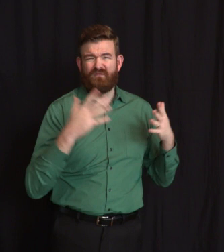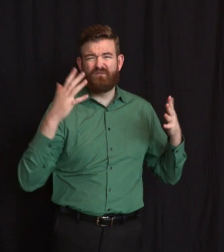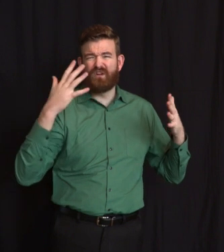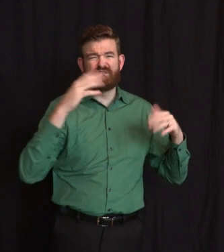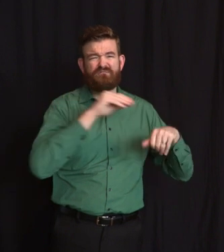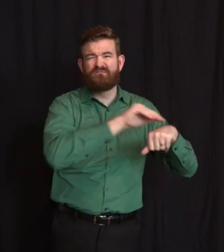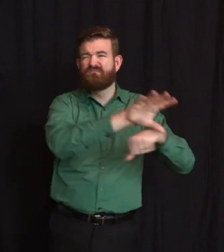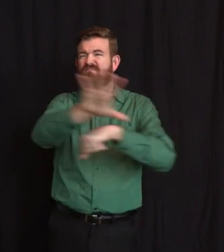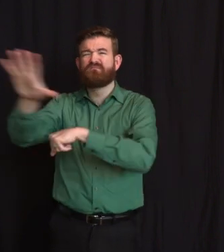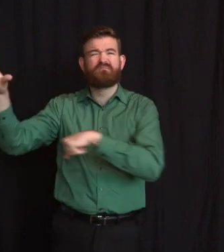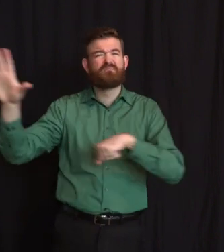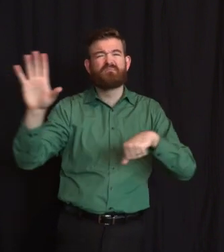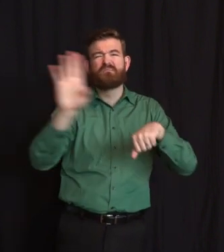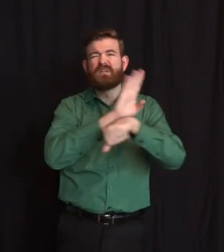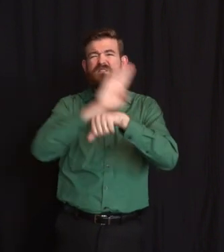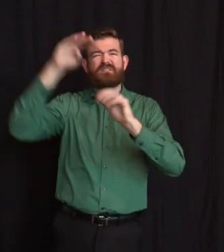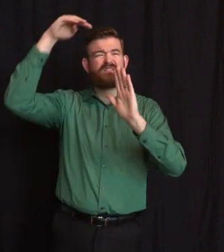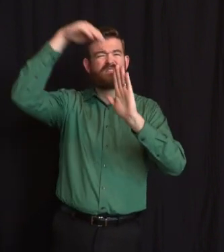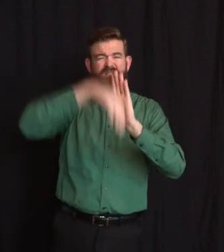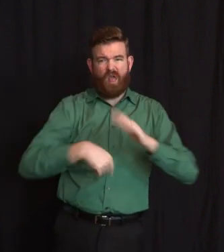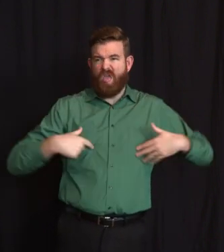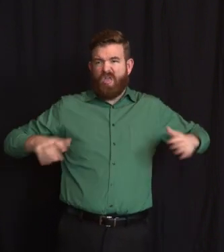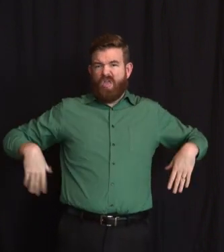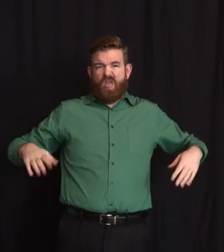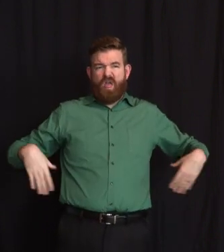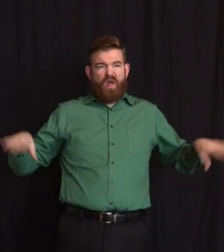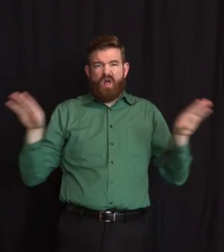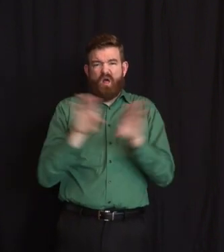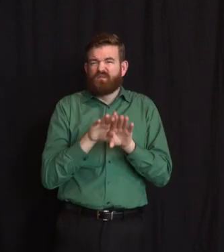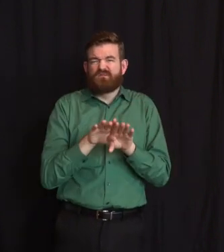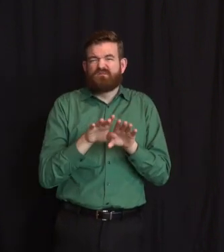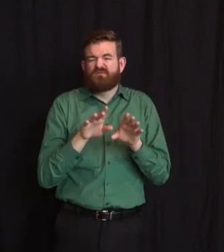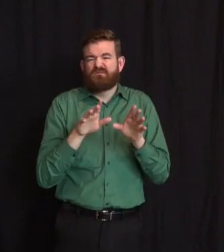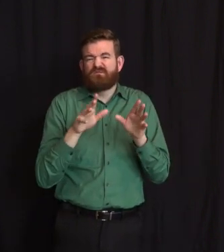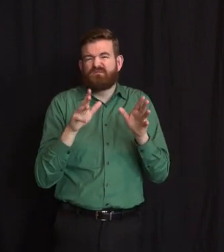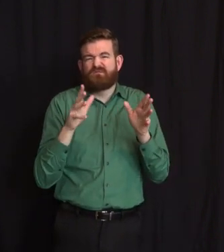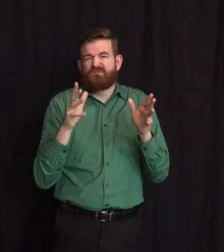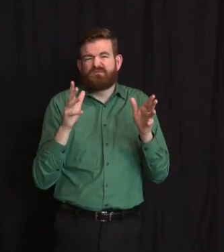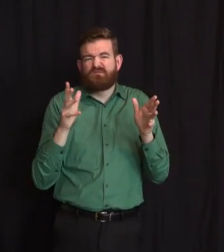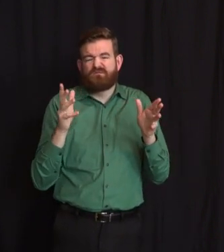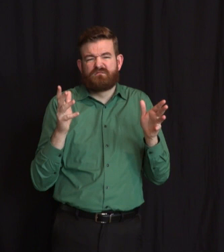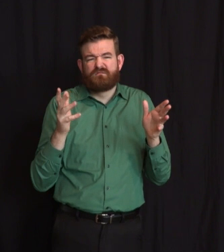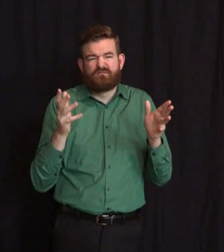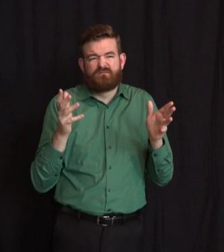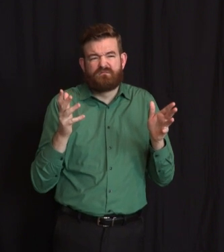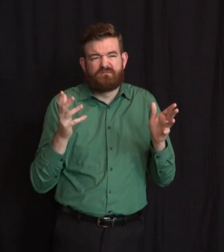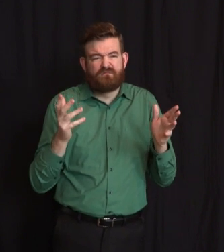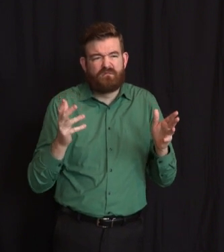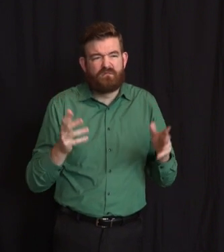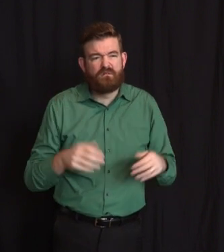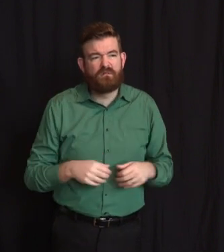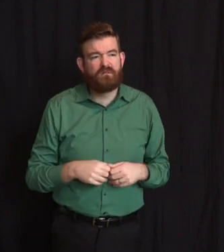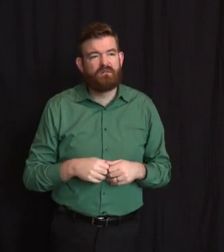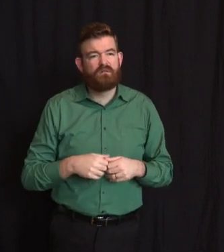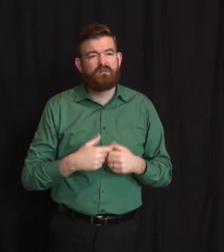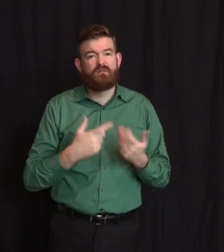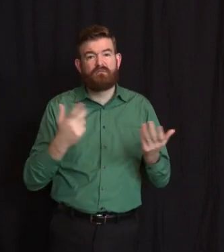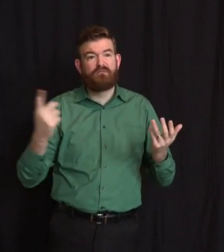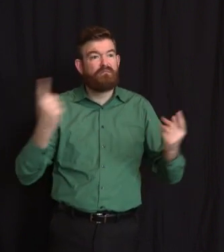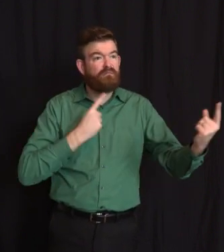said that, uh, there were literally zero people coming to those restaurants and the restaurateurs laughed at this